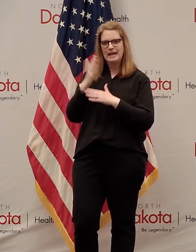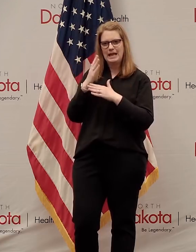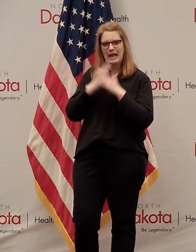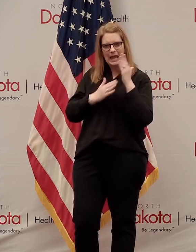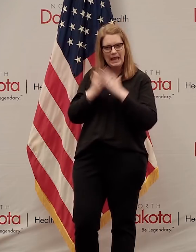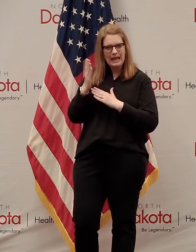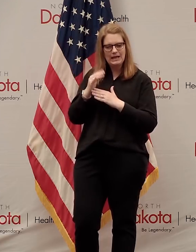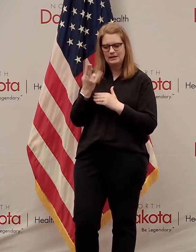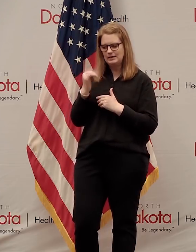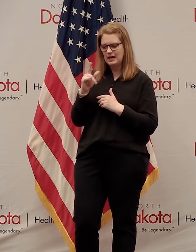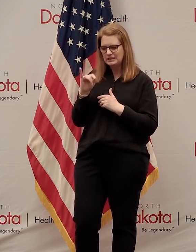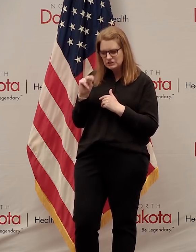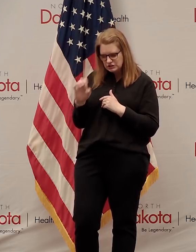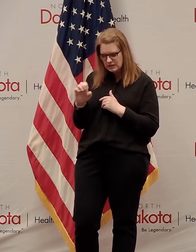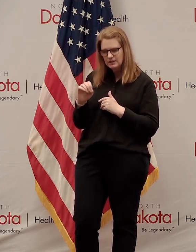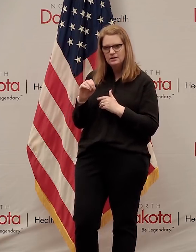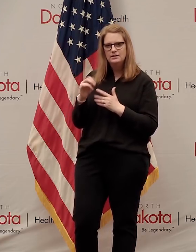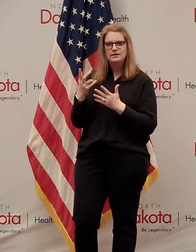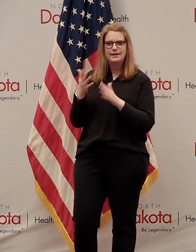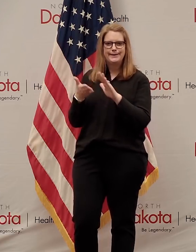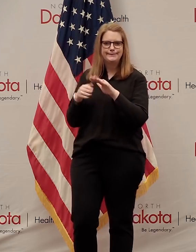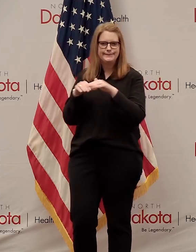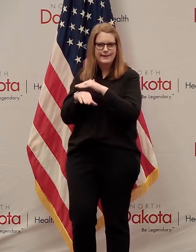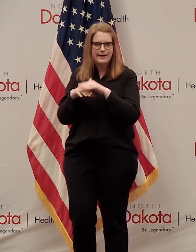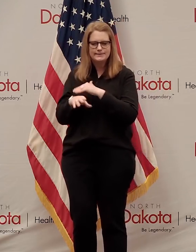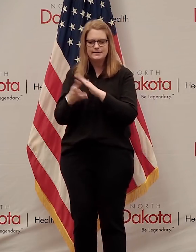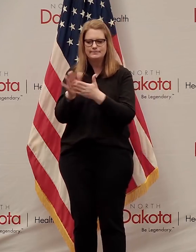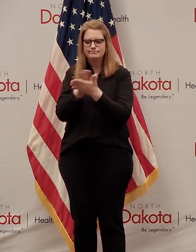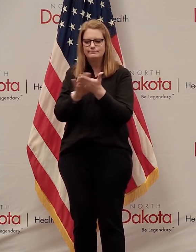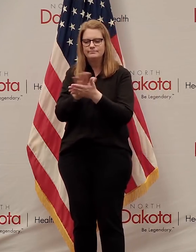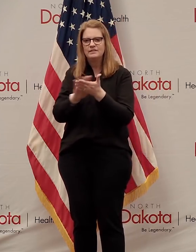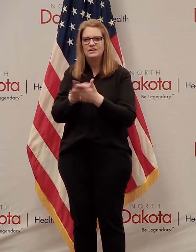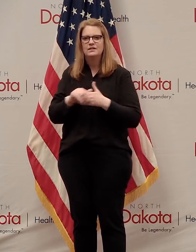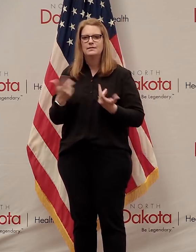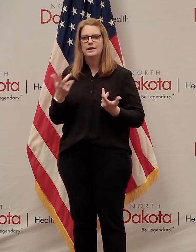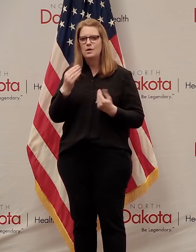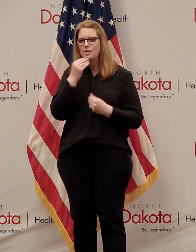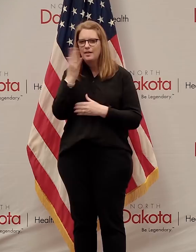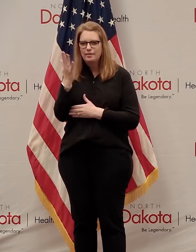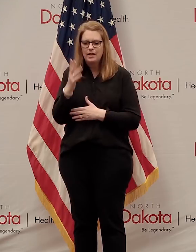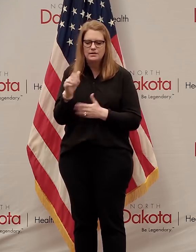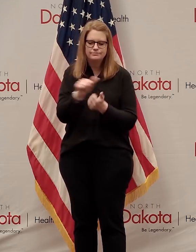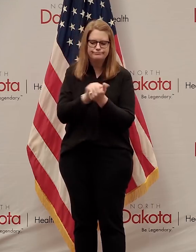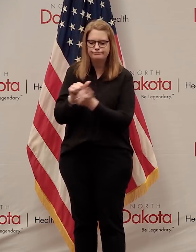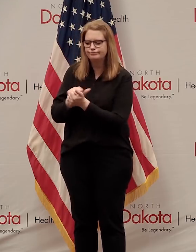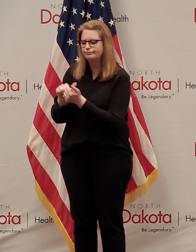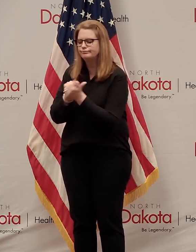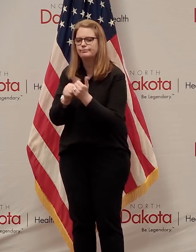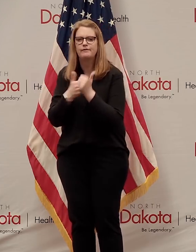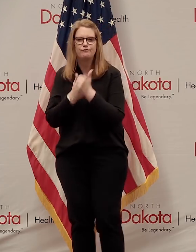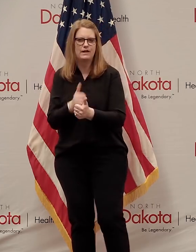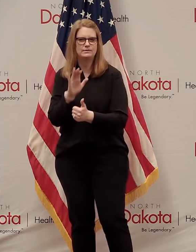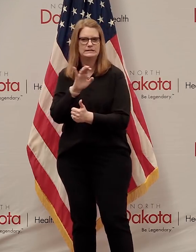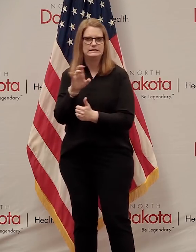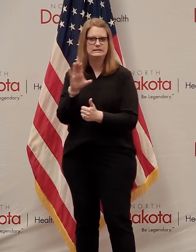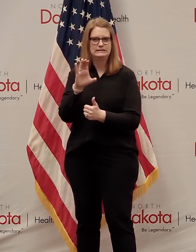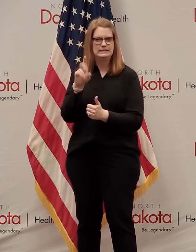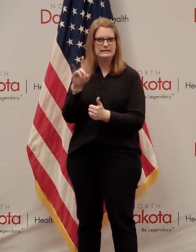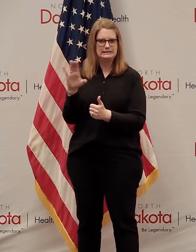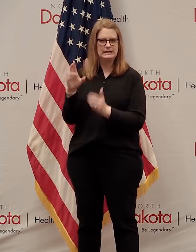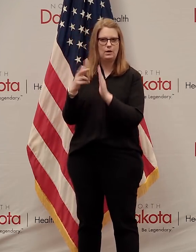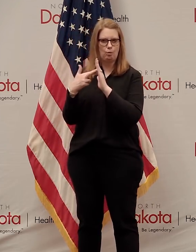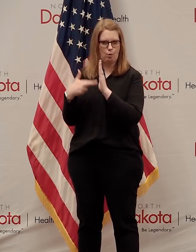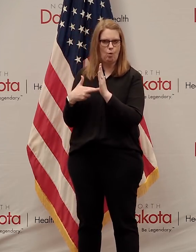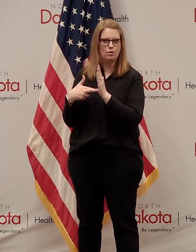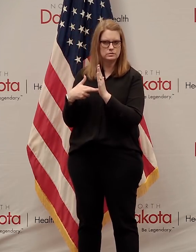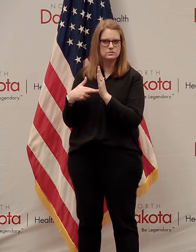practices, increased hand sanitizer access, common areas constantly cleaned. They're following CDC guidelines, doing the best to help employees follow